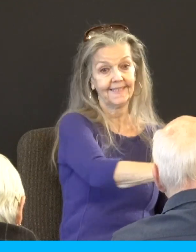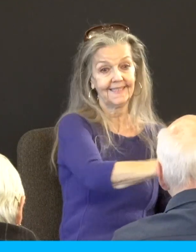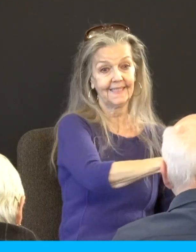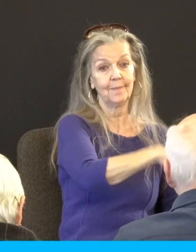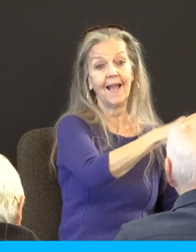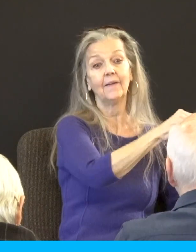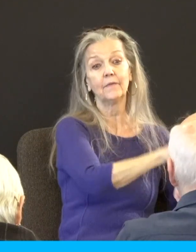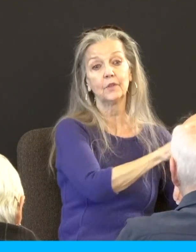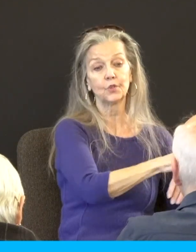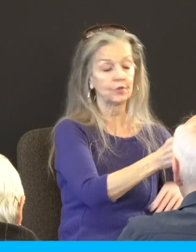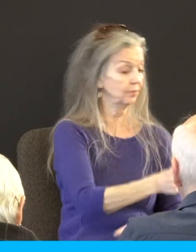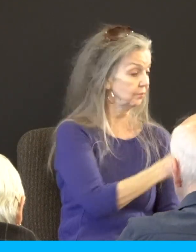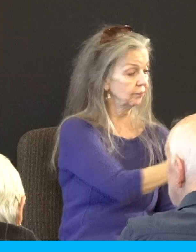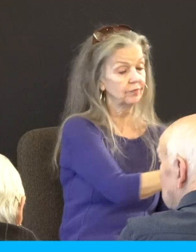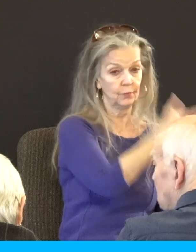keep this going you got to leave.